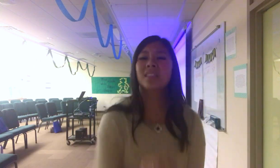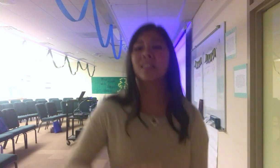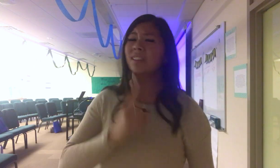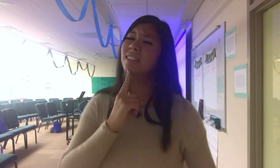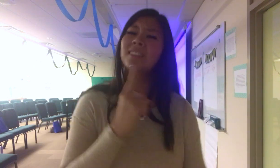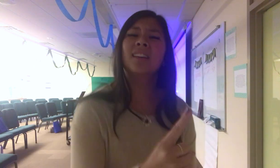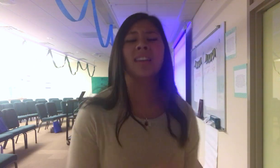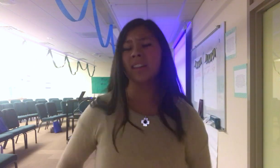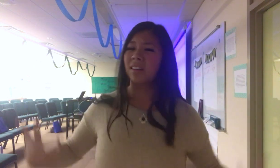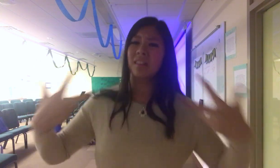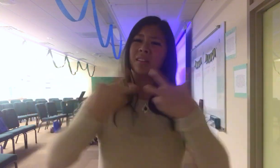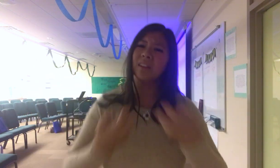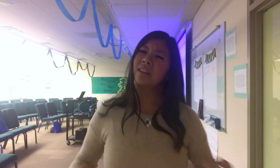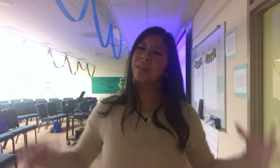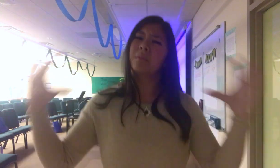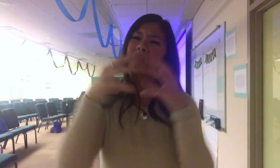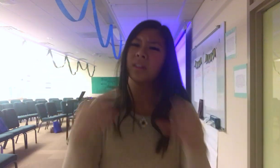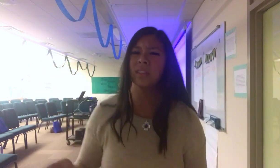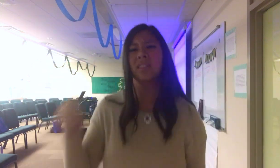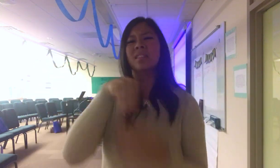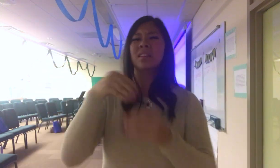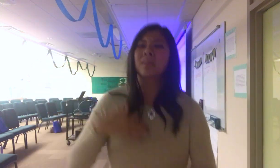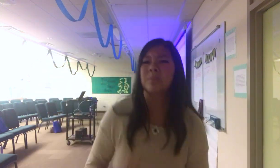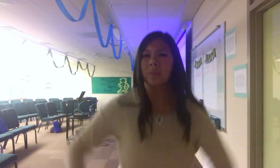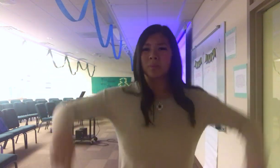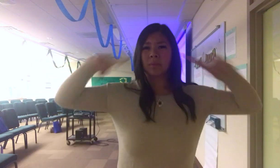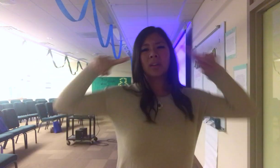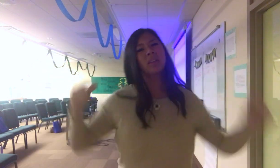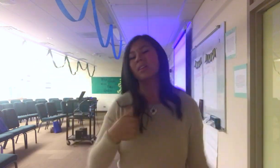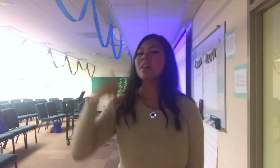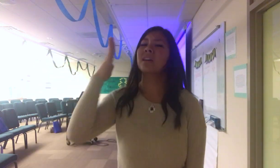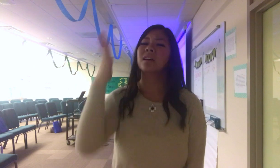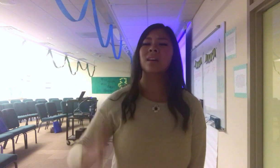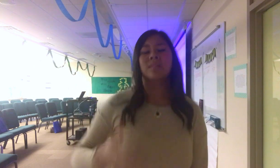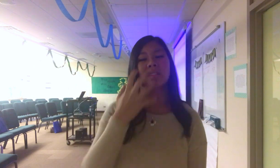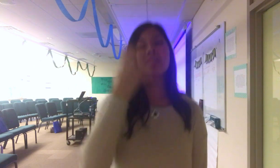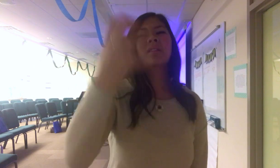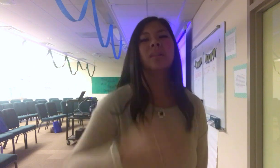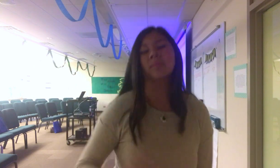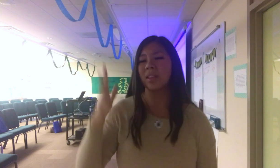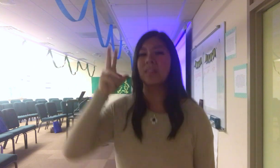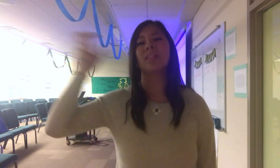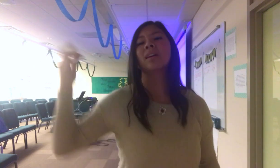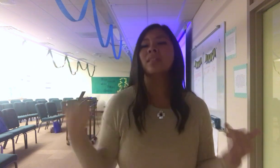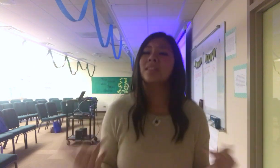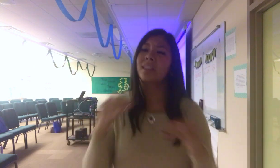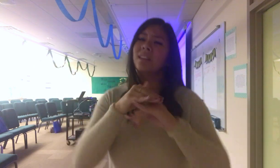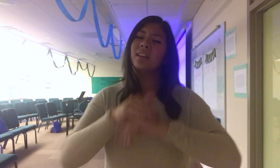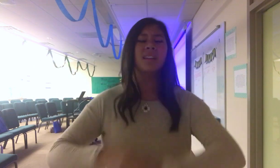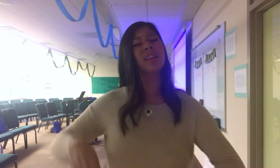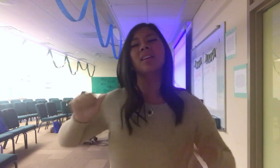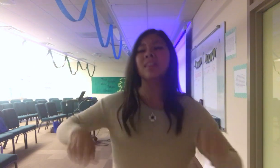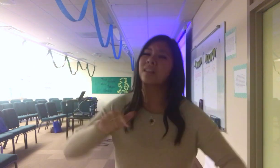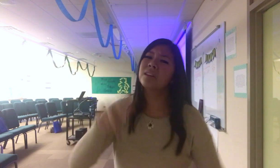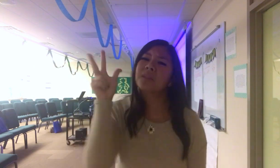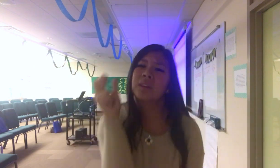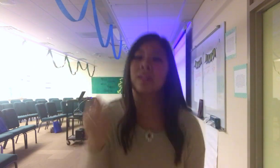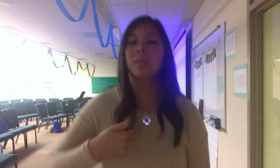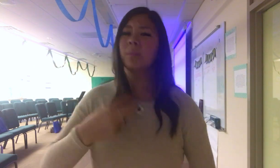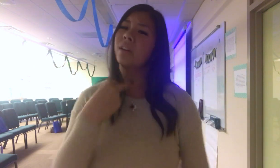didn't say were wrecking balls inside my brain I will scream over loud tonight, can you hear my